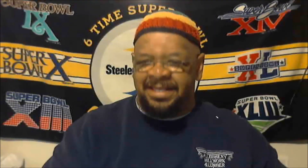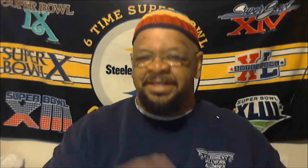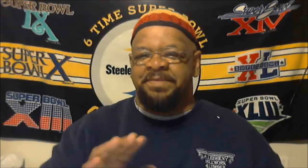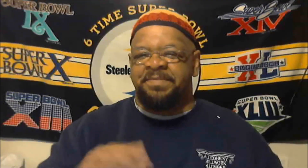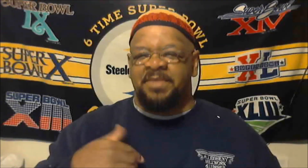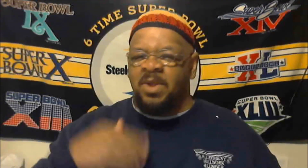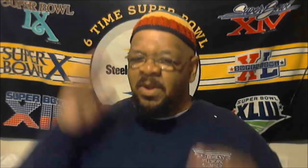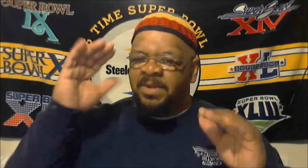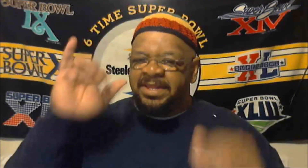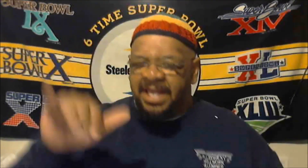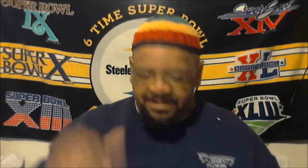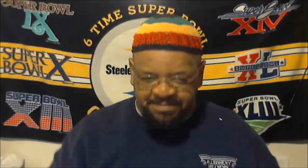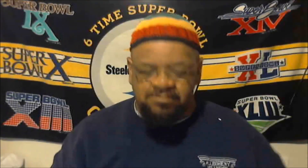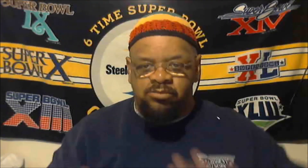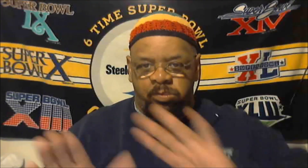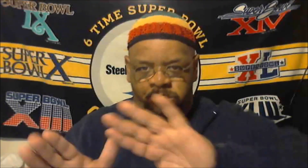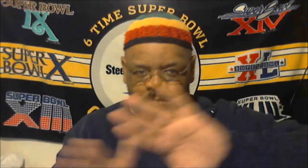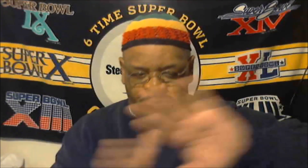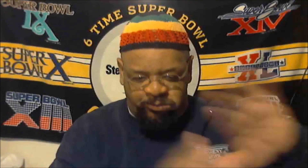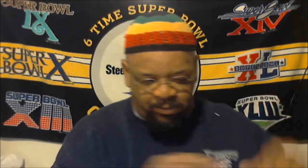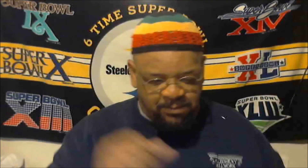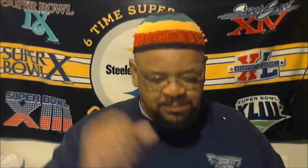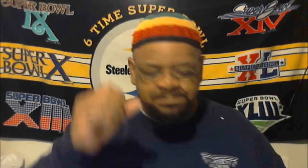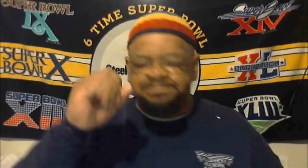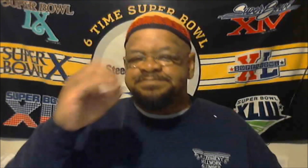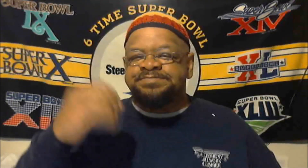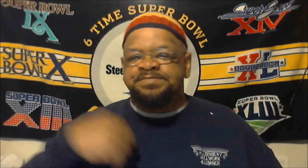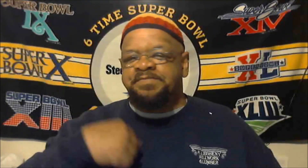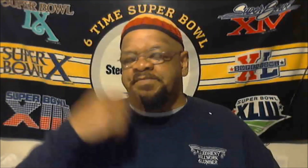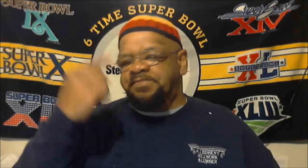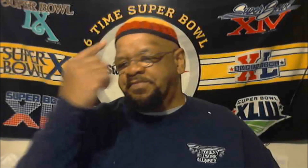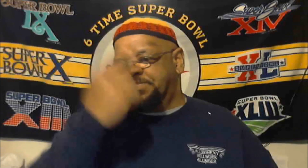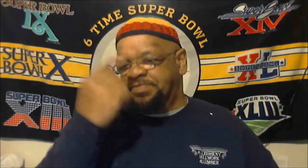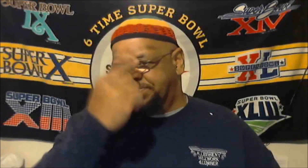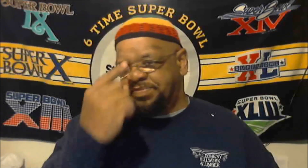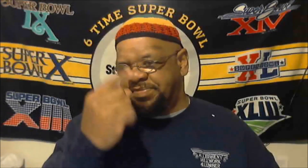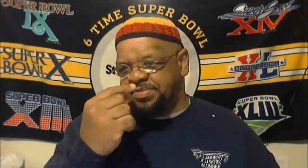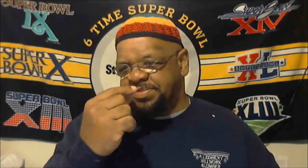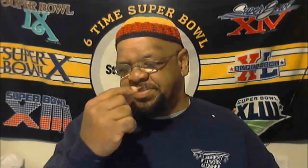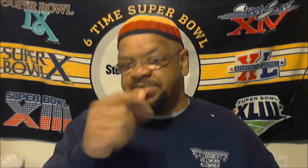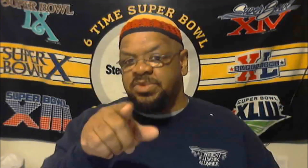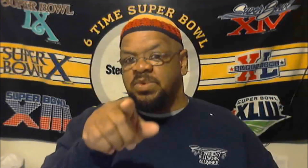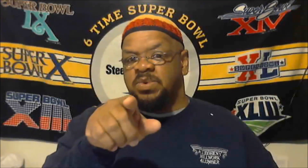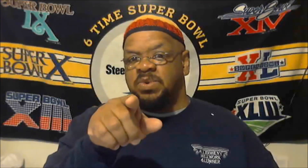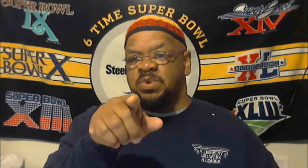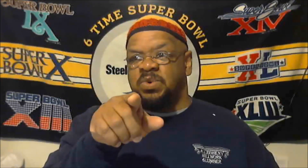And now I have to put All